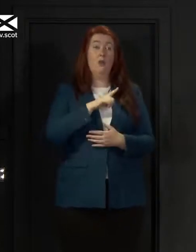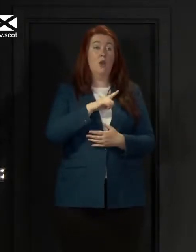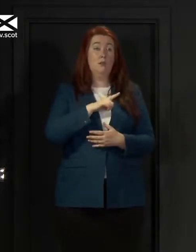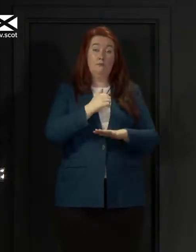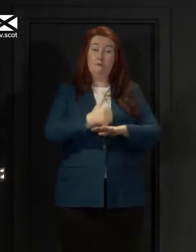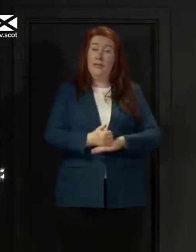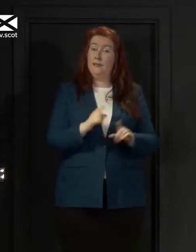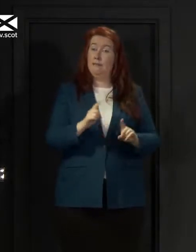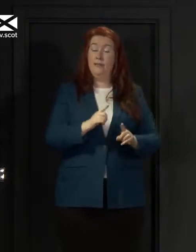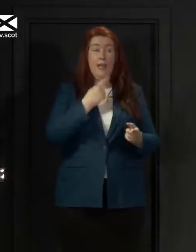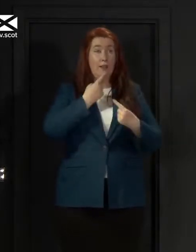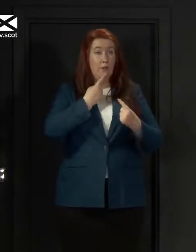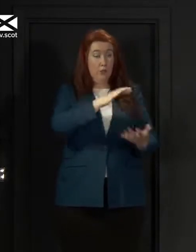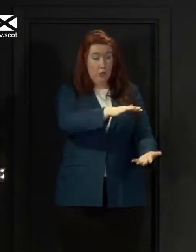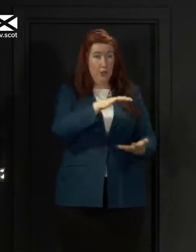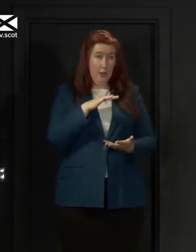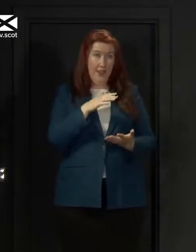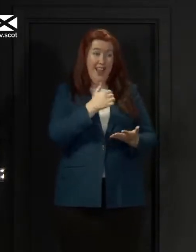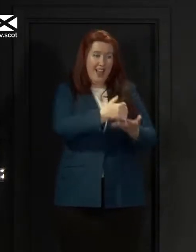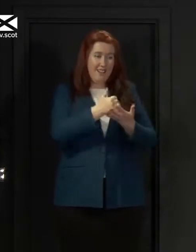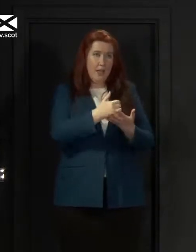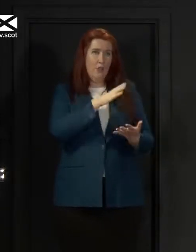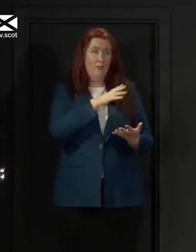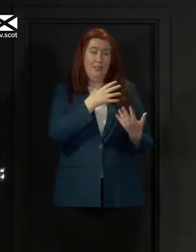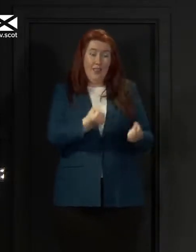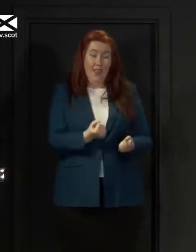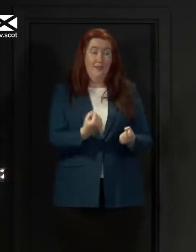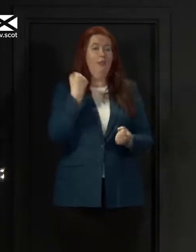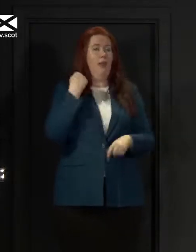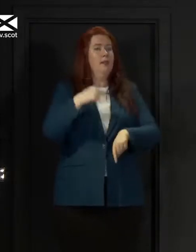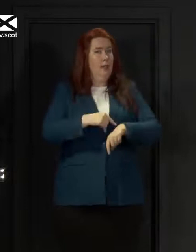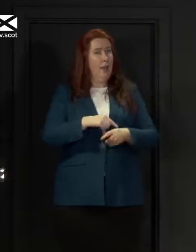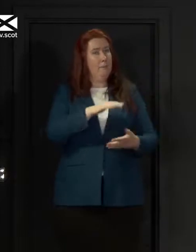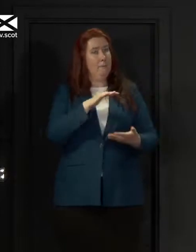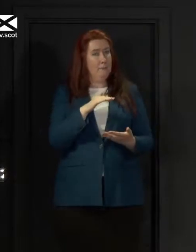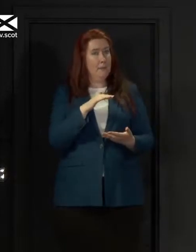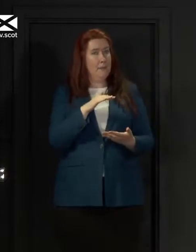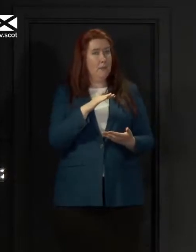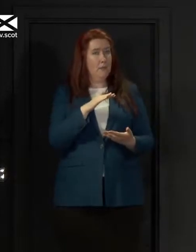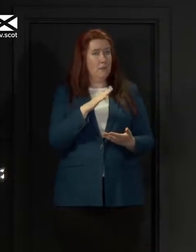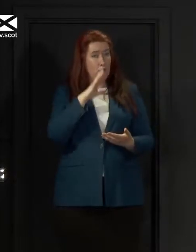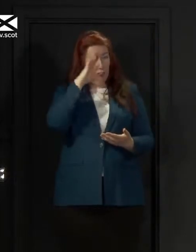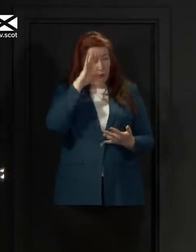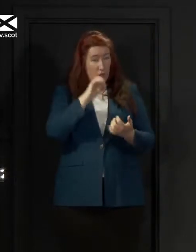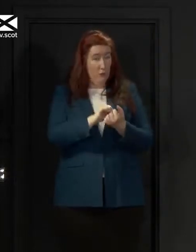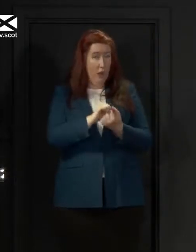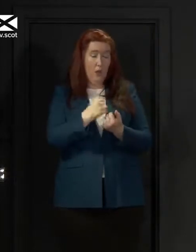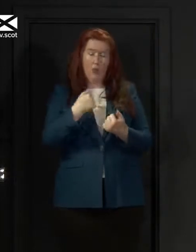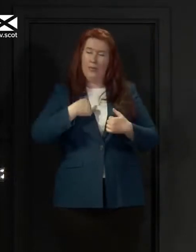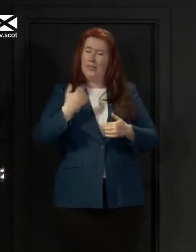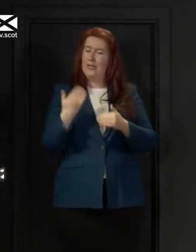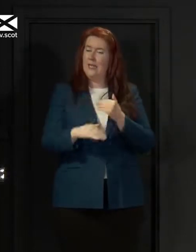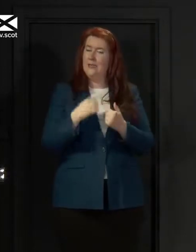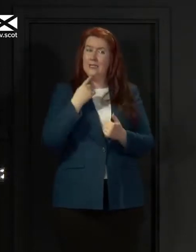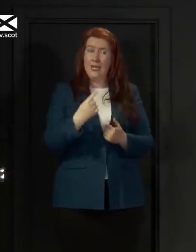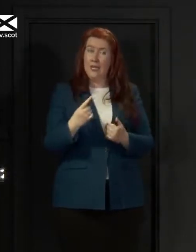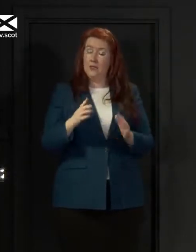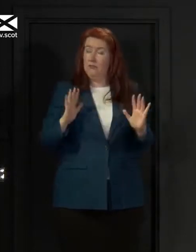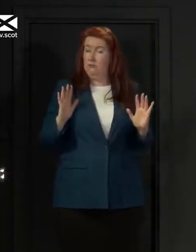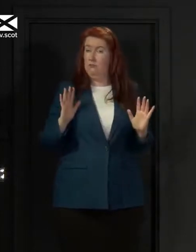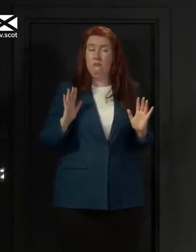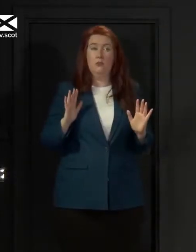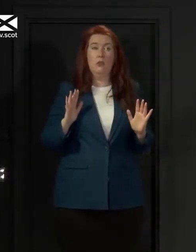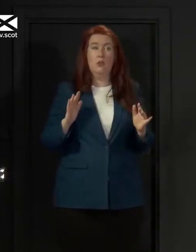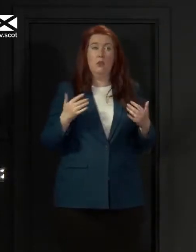information and the advice that we had at that point bearing in mind that we have never said anything other than